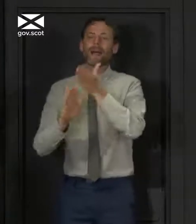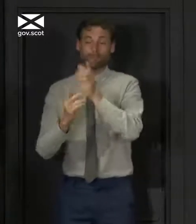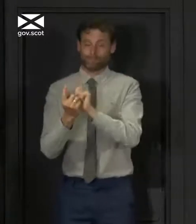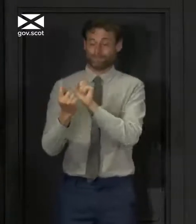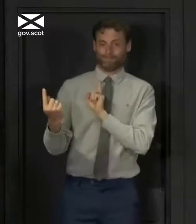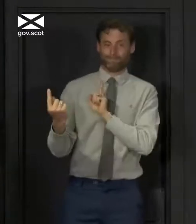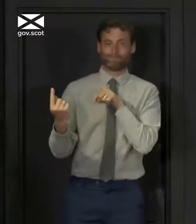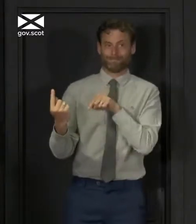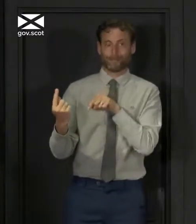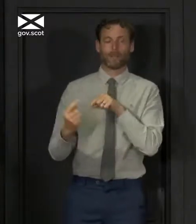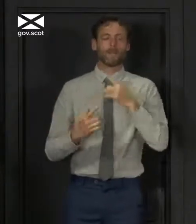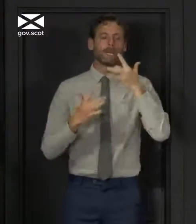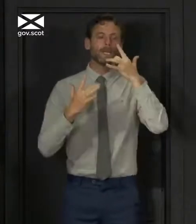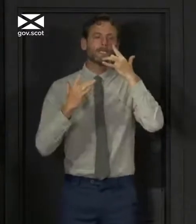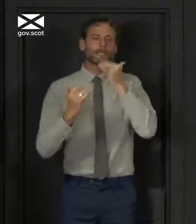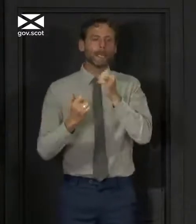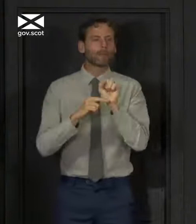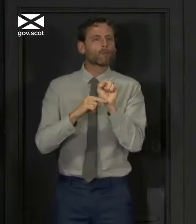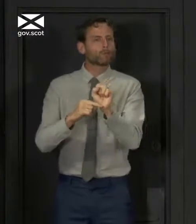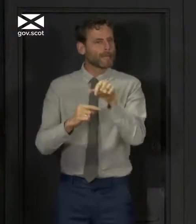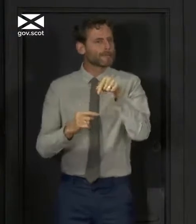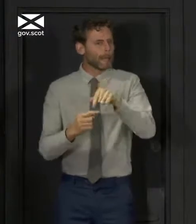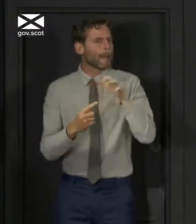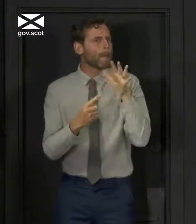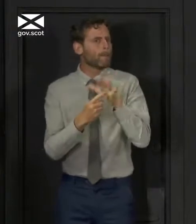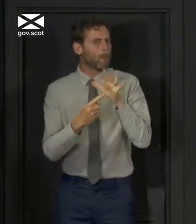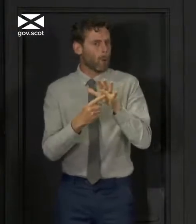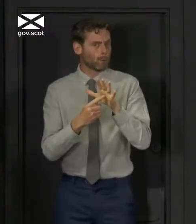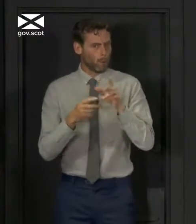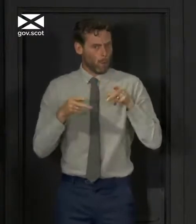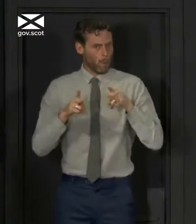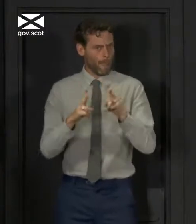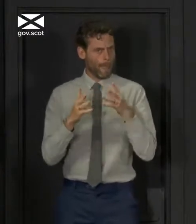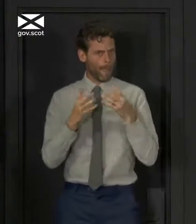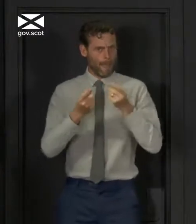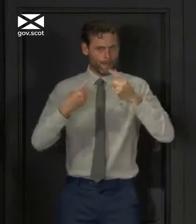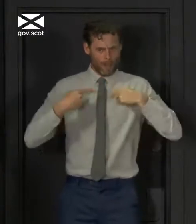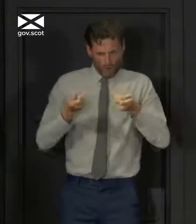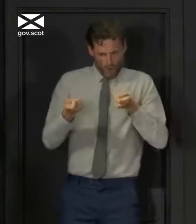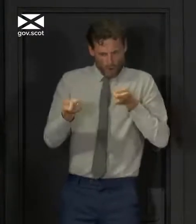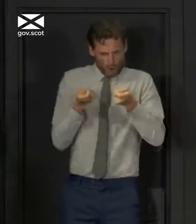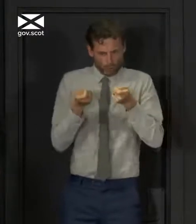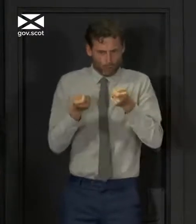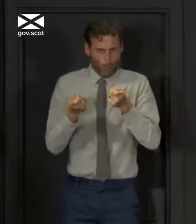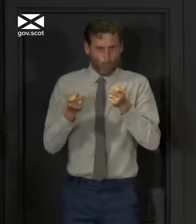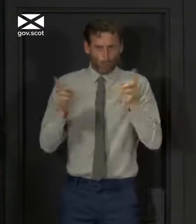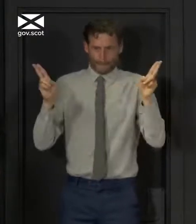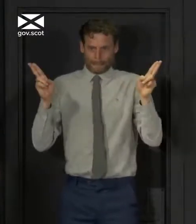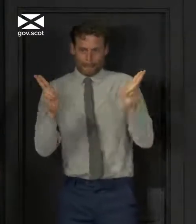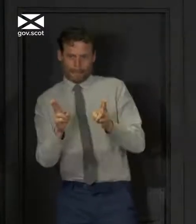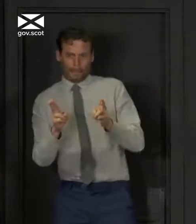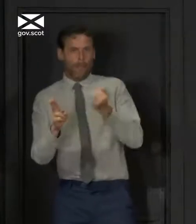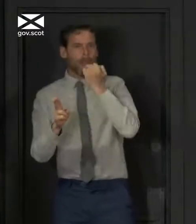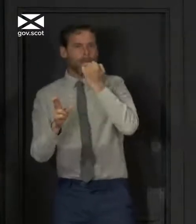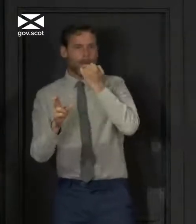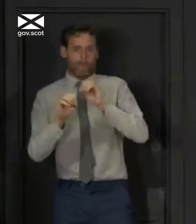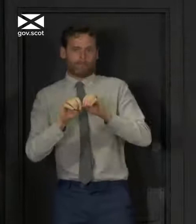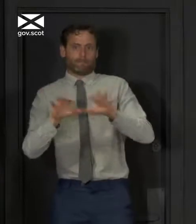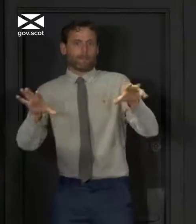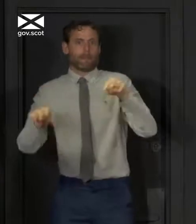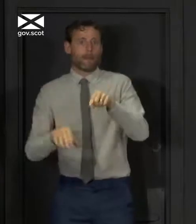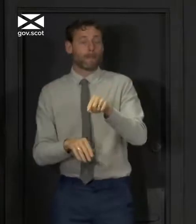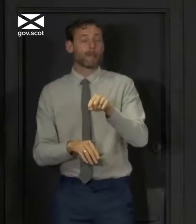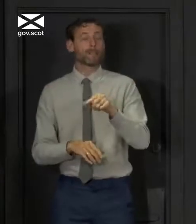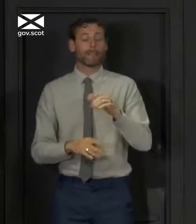Test and Protect will be a crucial part of our efforts to control this virus in the weeks ahead. But it will not do it, cannot do it on its